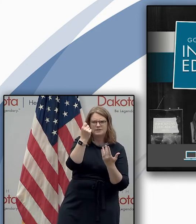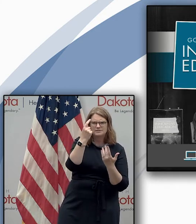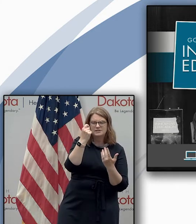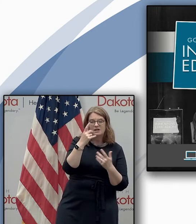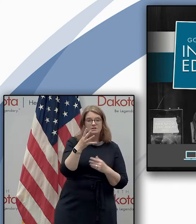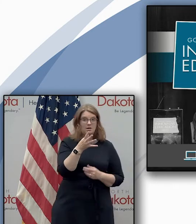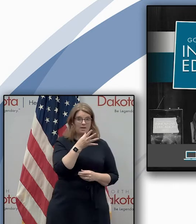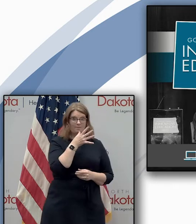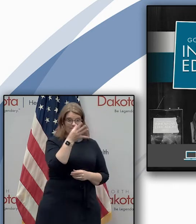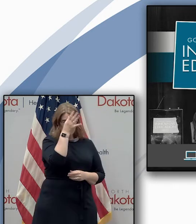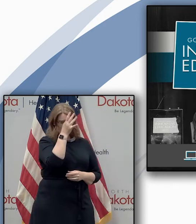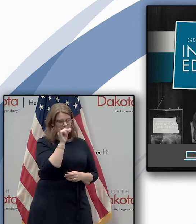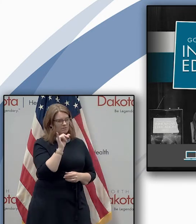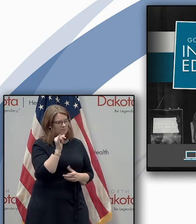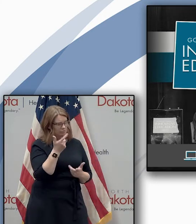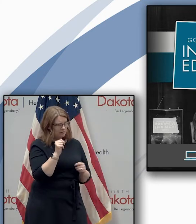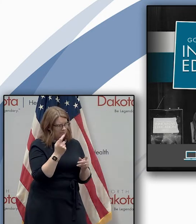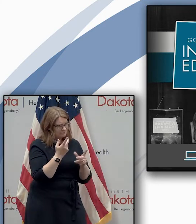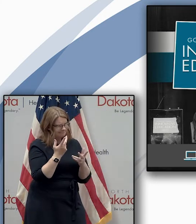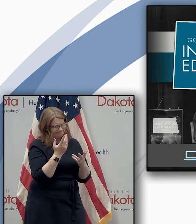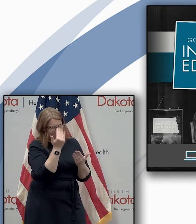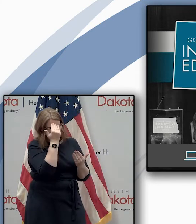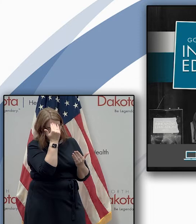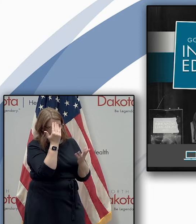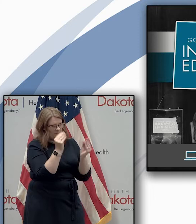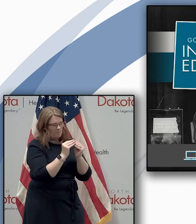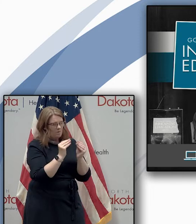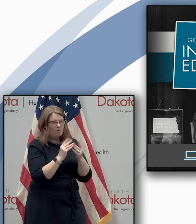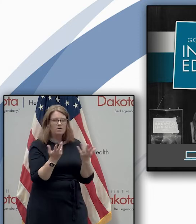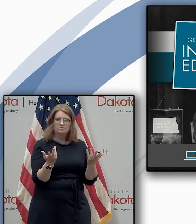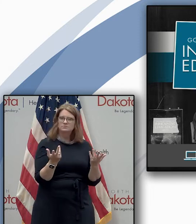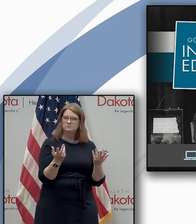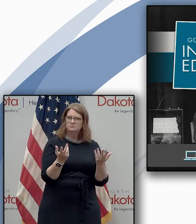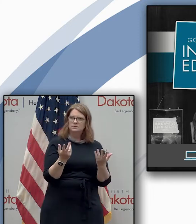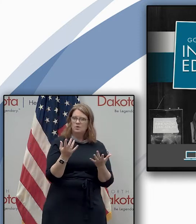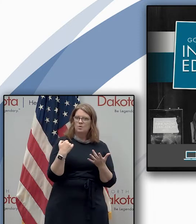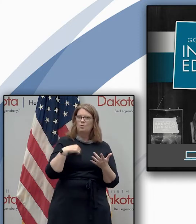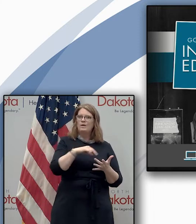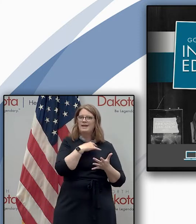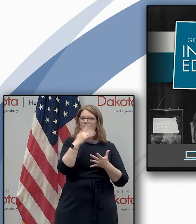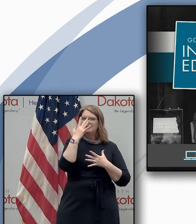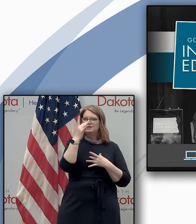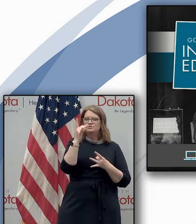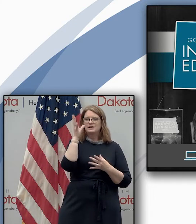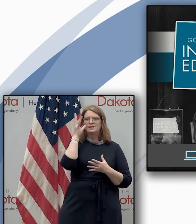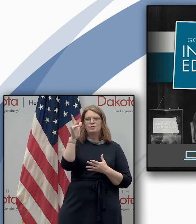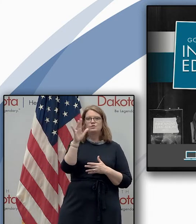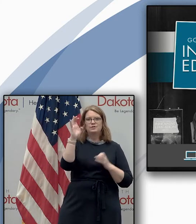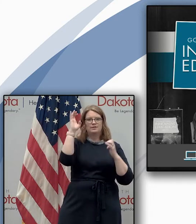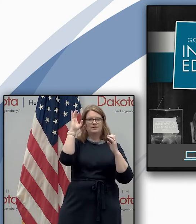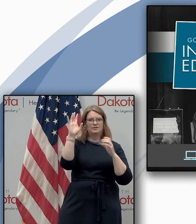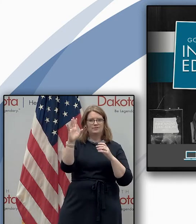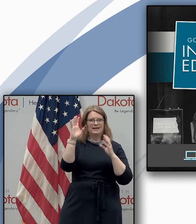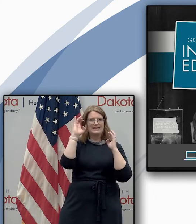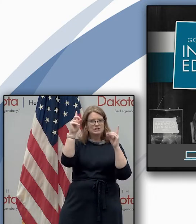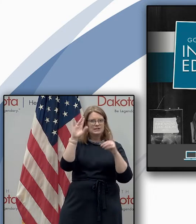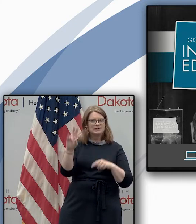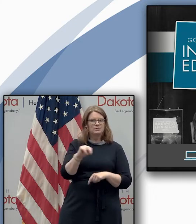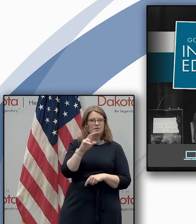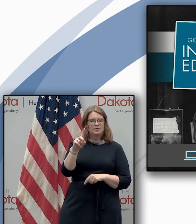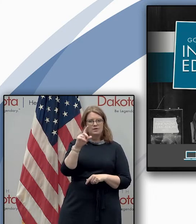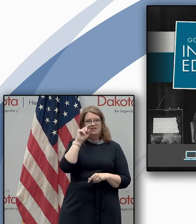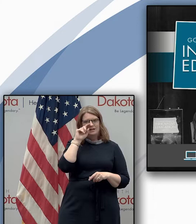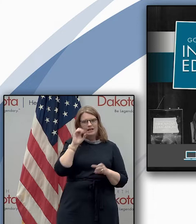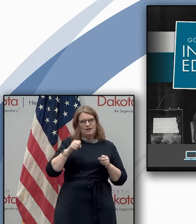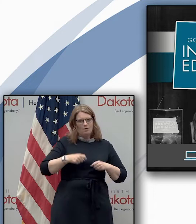or a business leader that's invested in the future workforce we all have an interest in the future of education uh in north dakota an opportunity